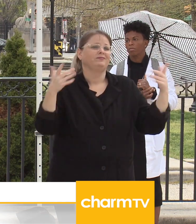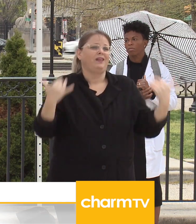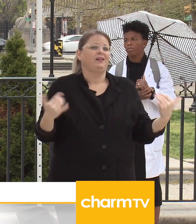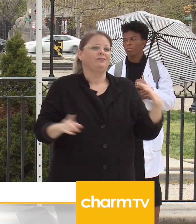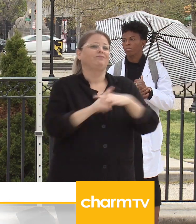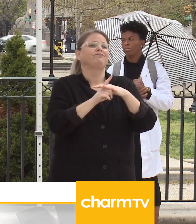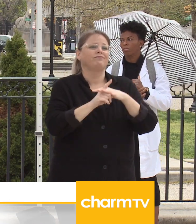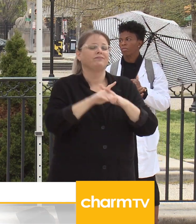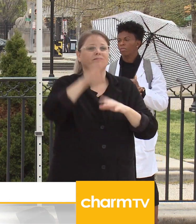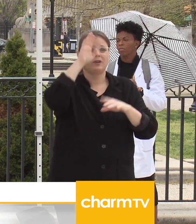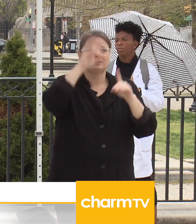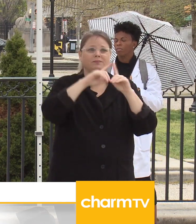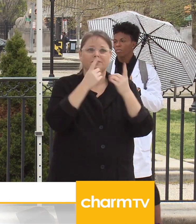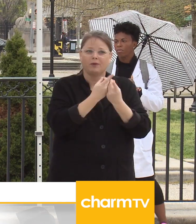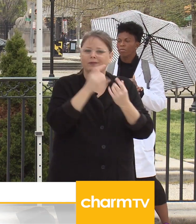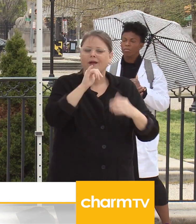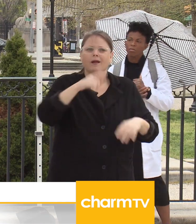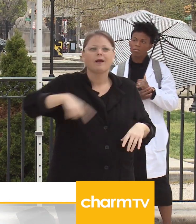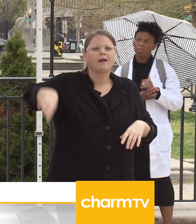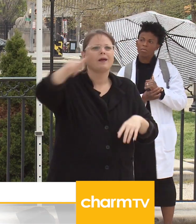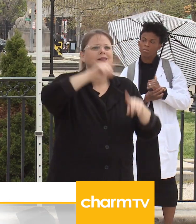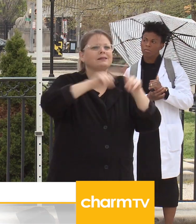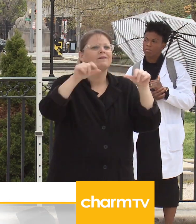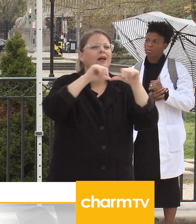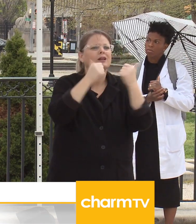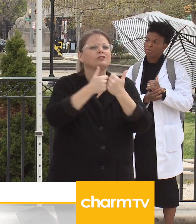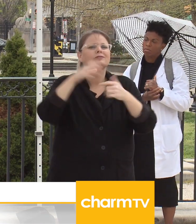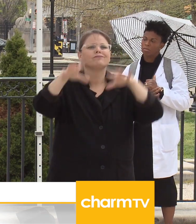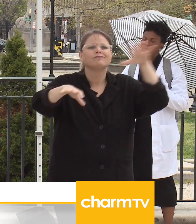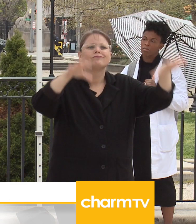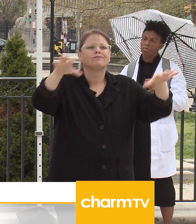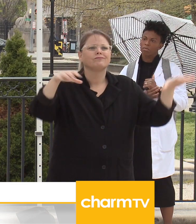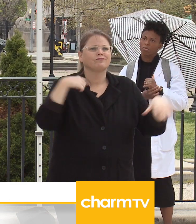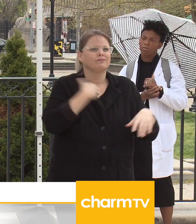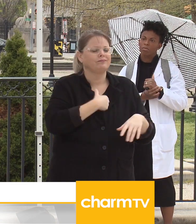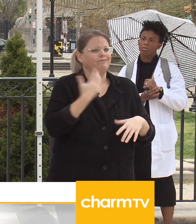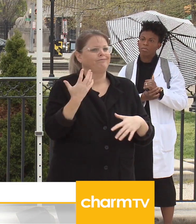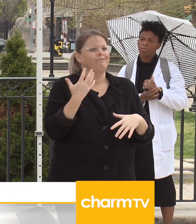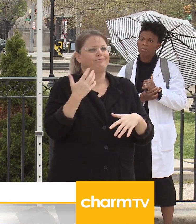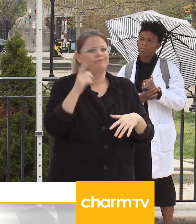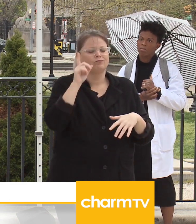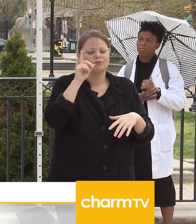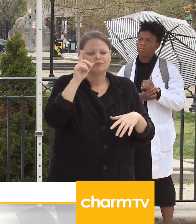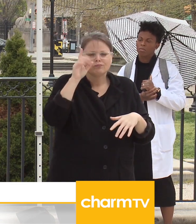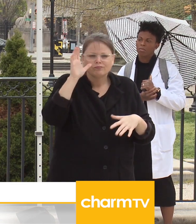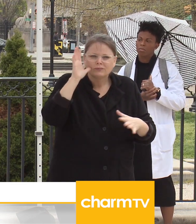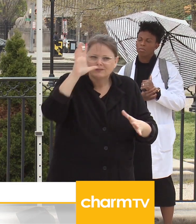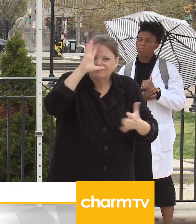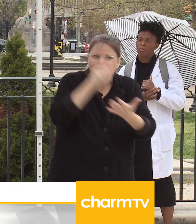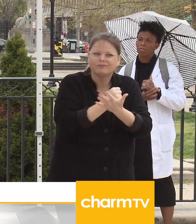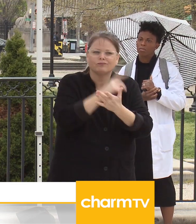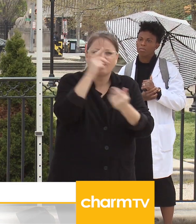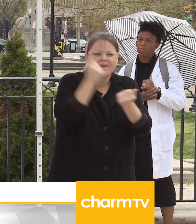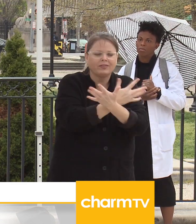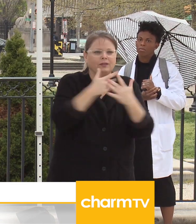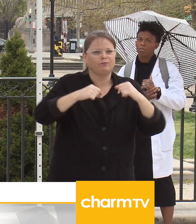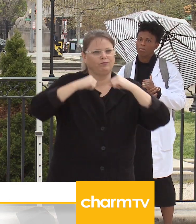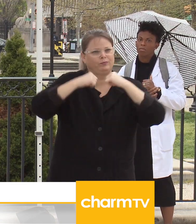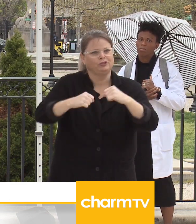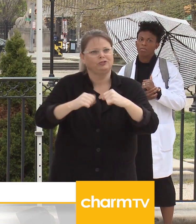agencies as well, we continue to take all necessary steps needed to protect our members,